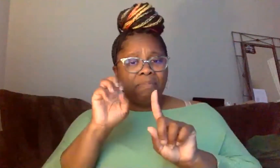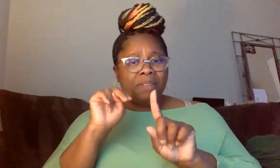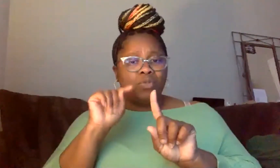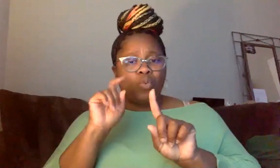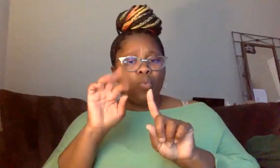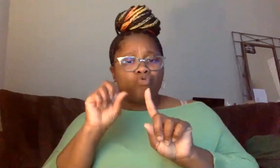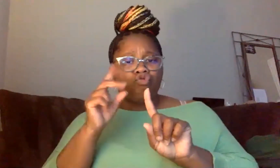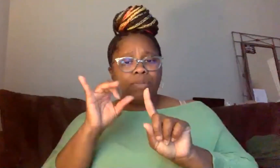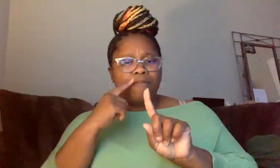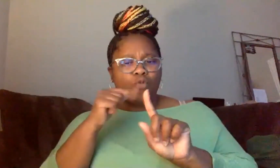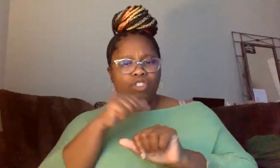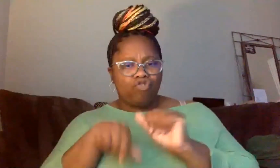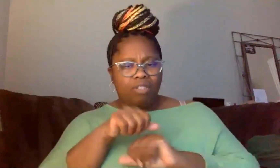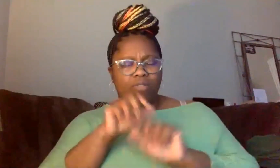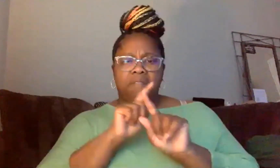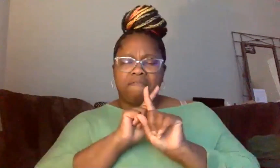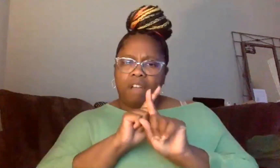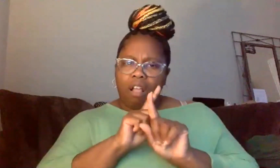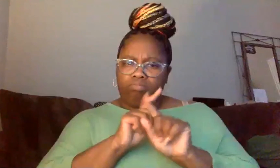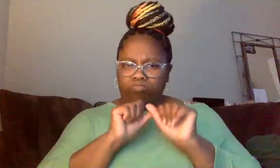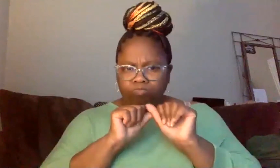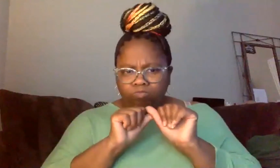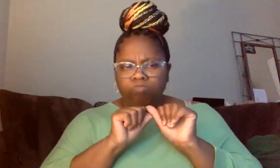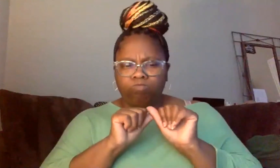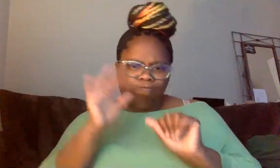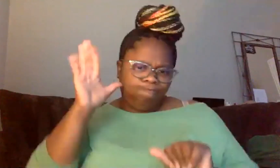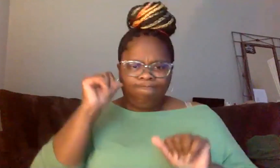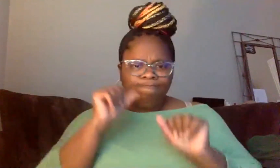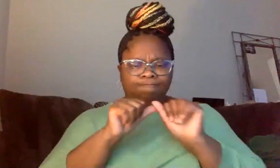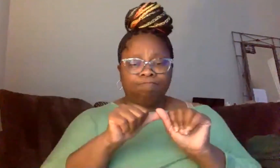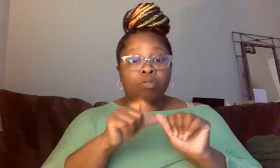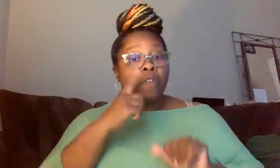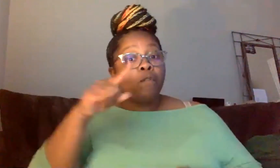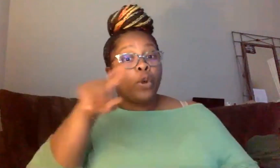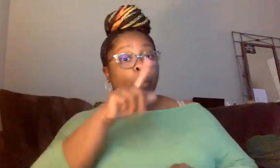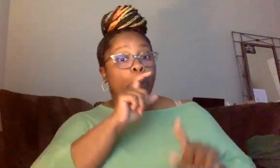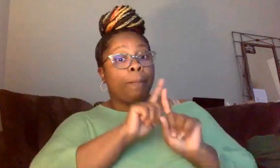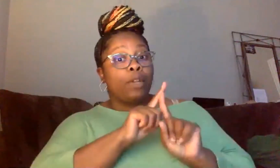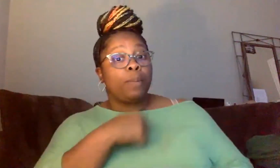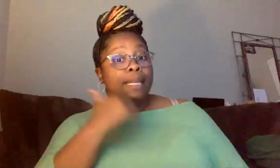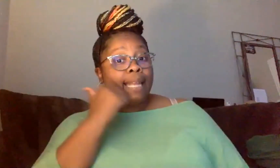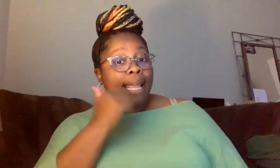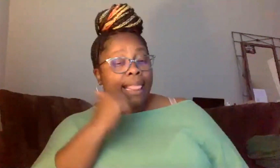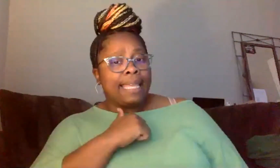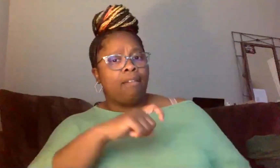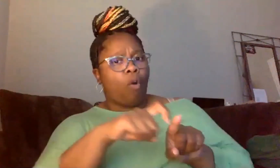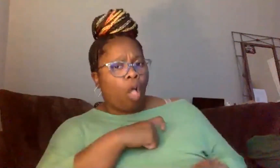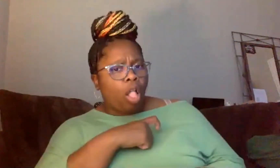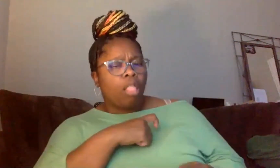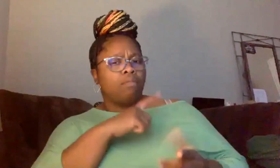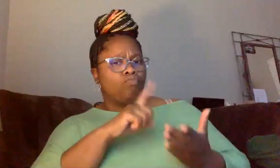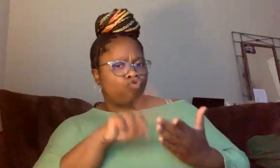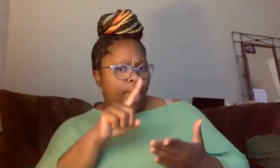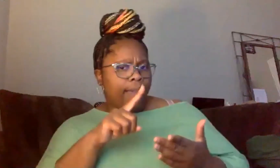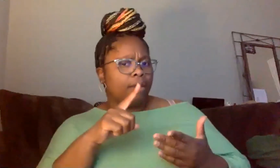to each other to follow that path. So, um, to, to the people that mentor me daily and call and check on me to make sure my